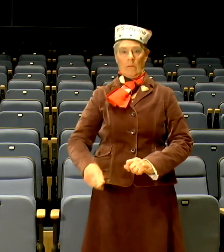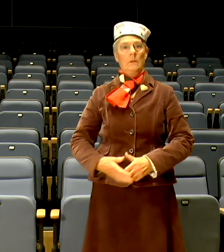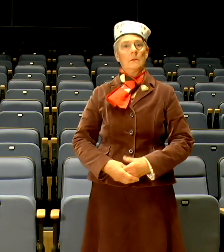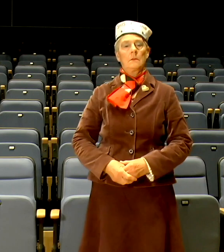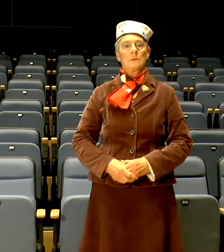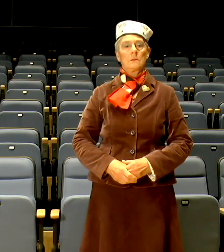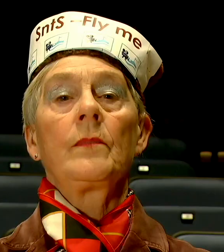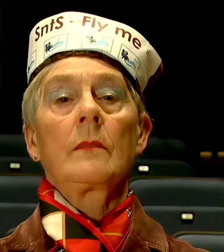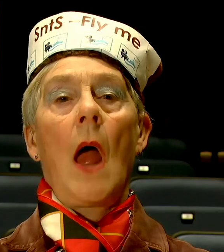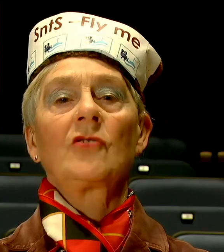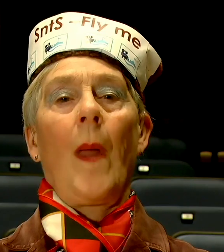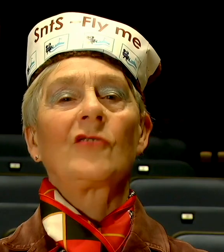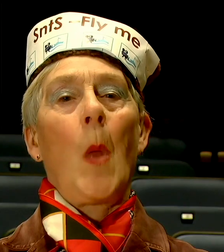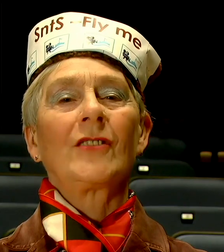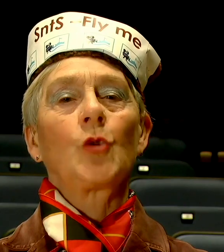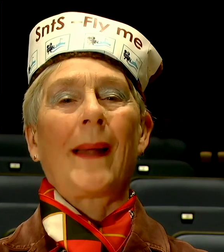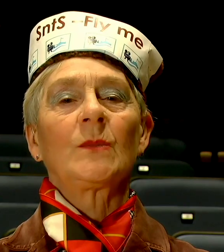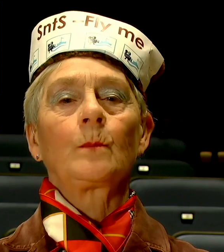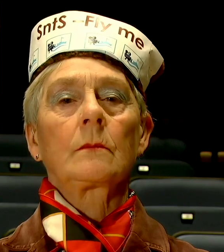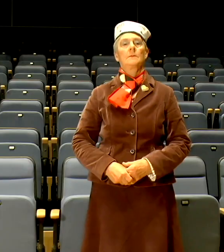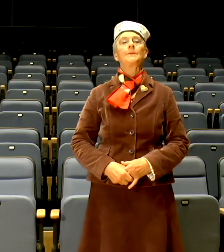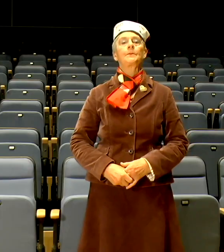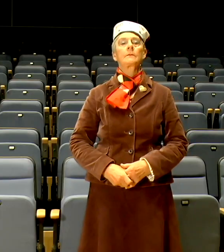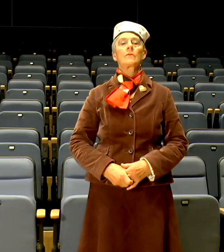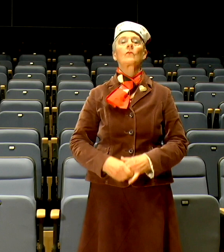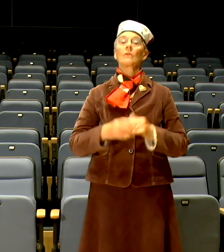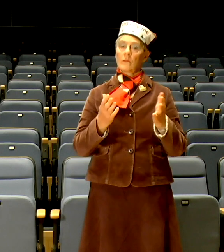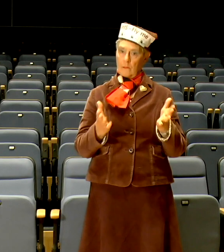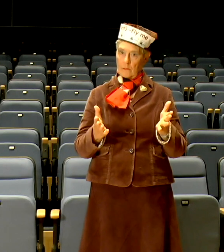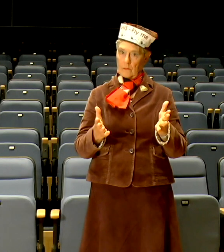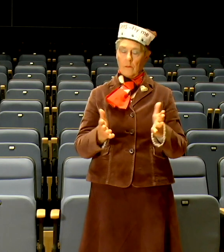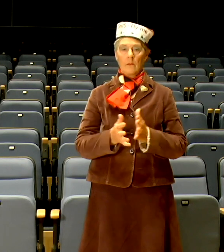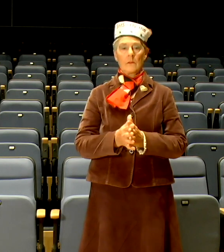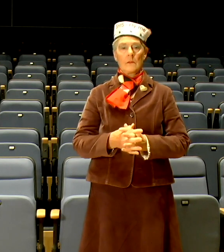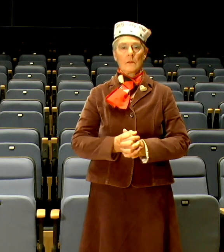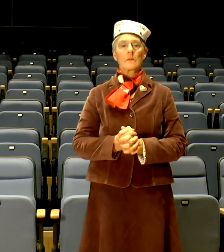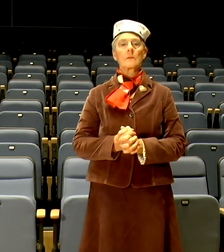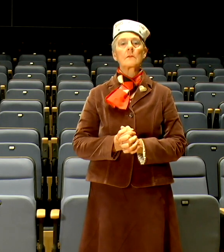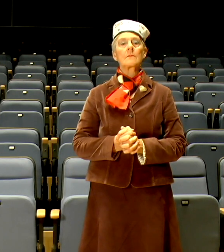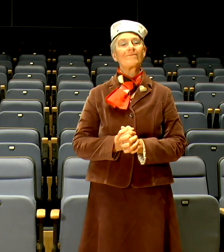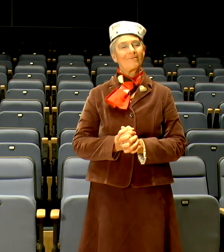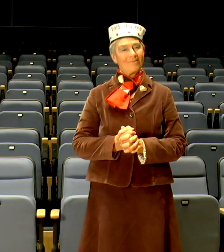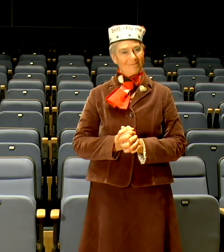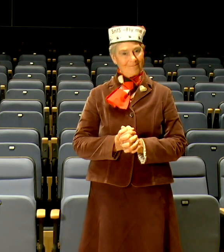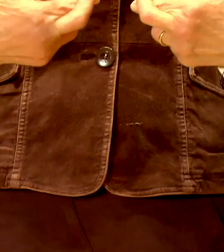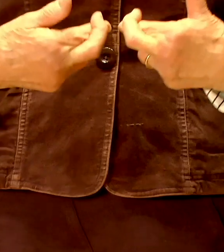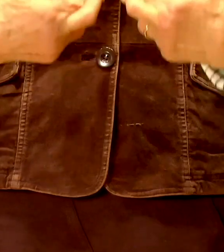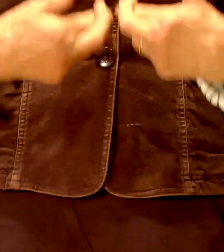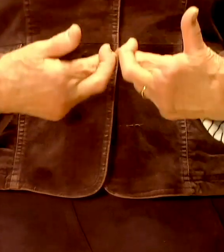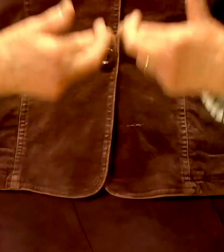or people eating noisy food, please remain calm, stay seated and cross your fingers.